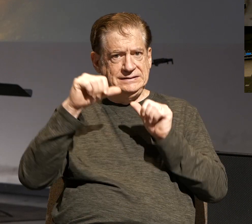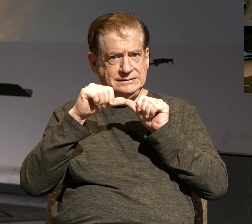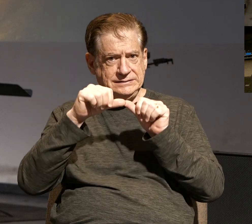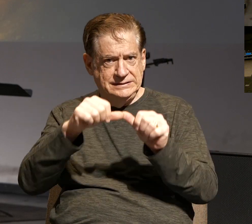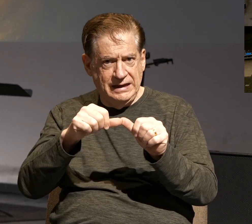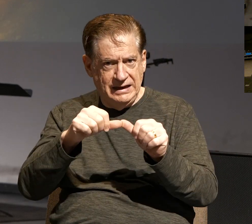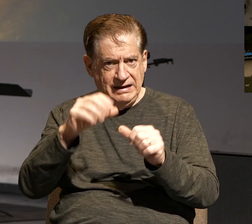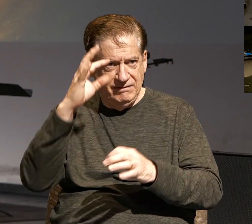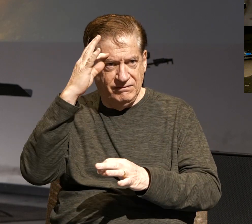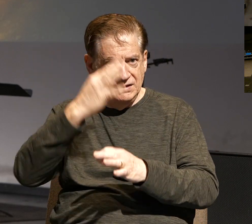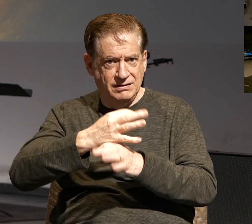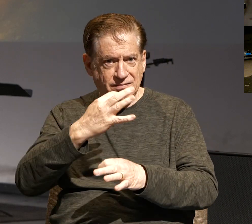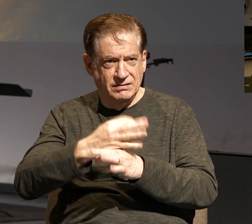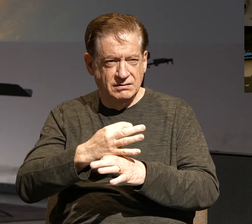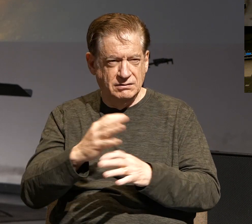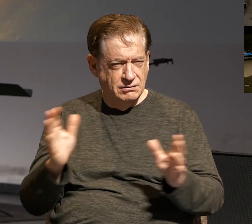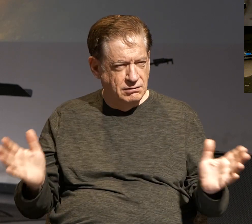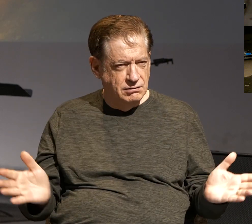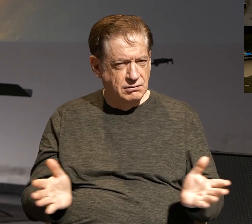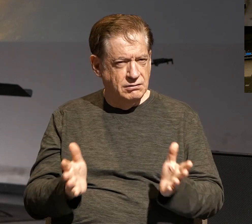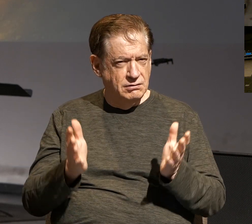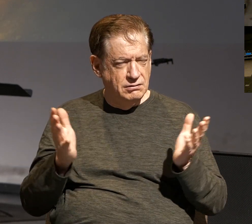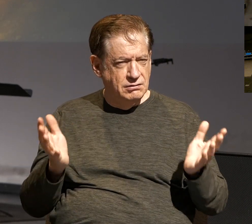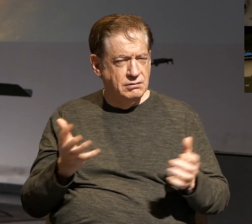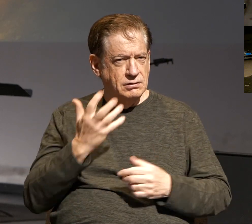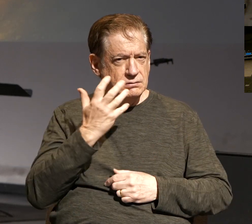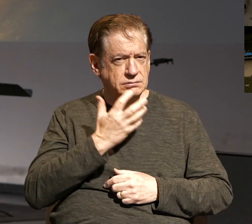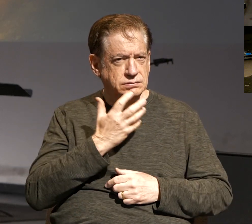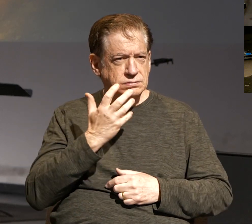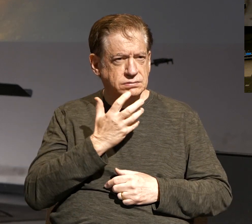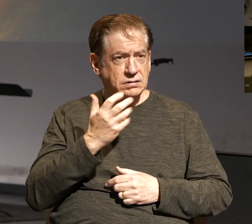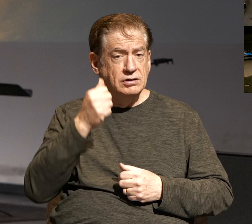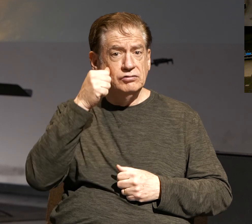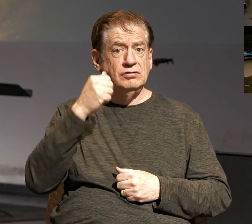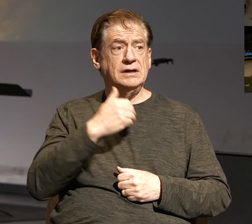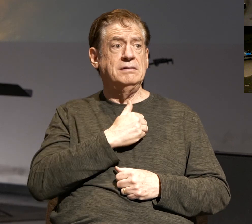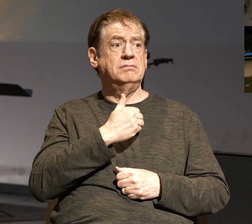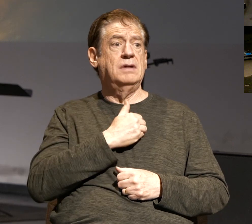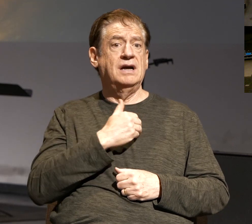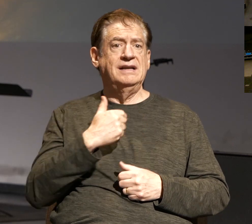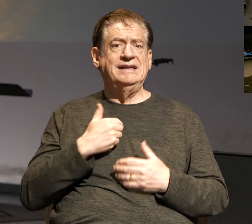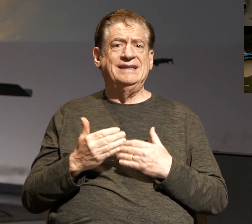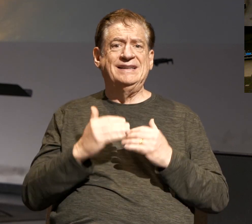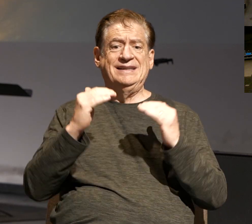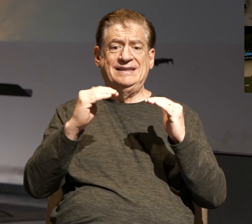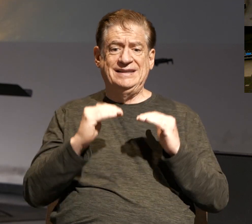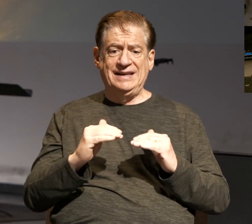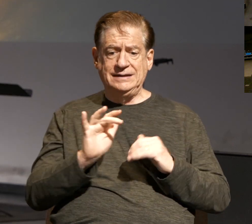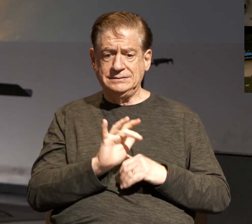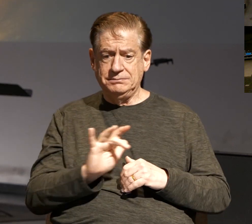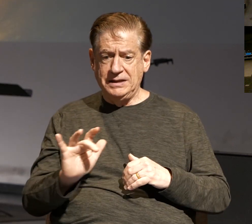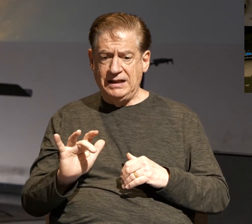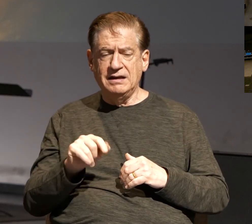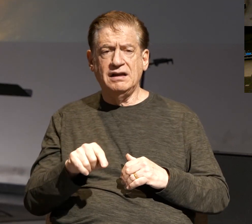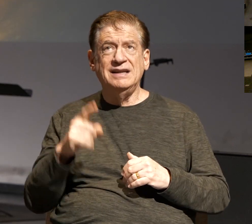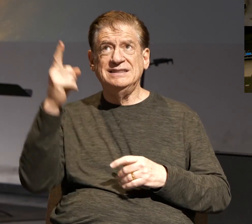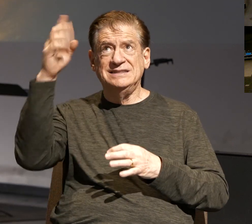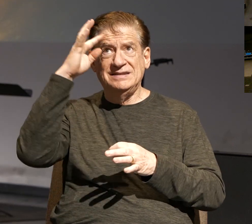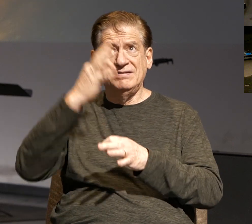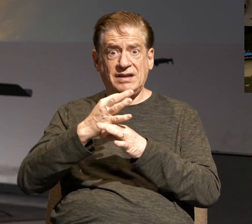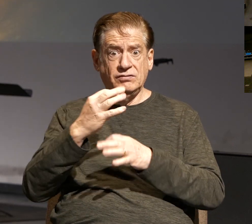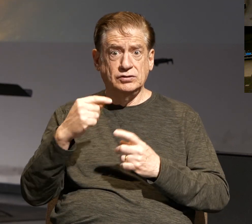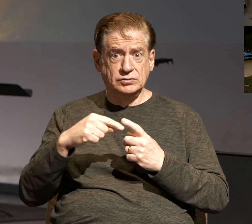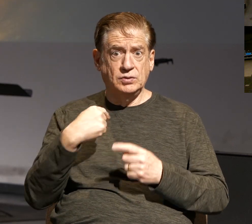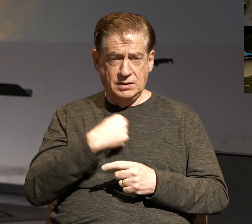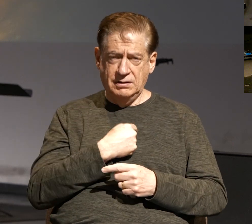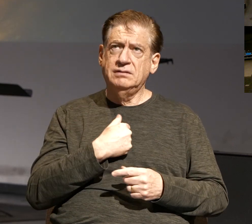encouraging. This reminder actually leads us to our next fill in the blank. He is faithful to us. Let's be faithful